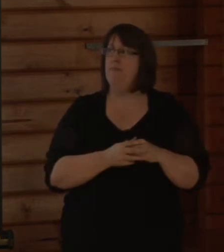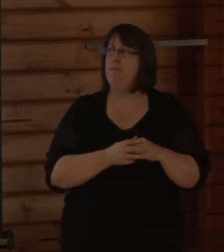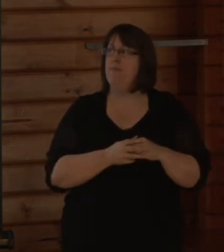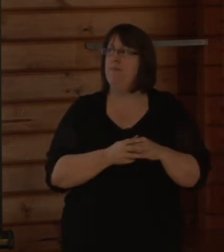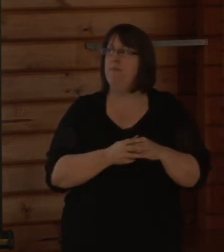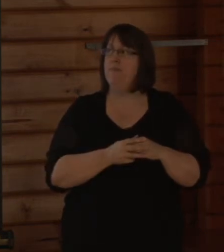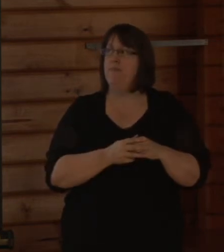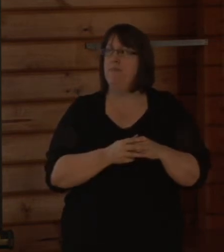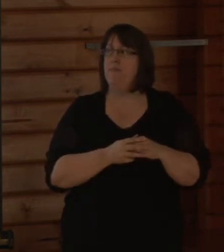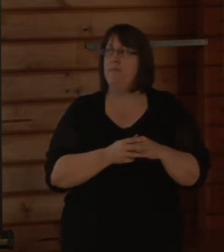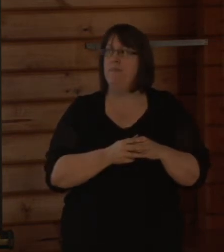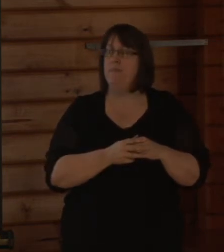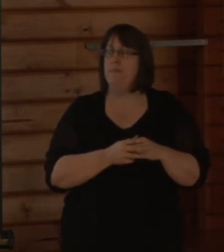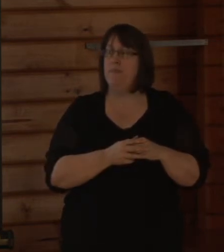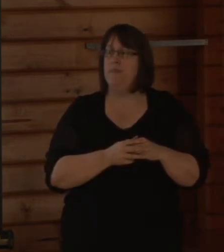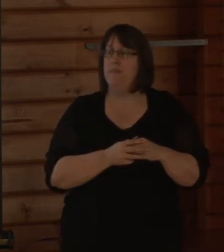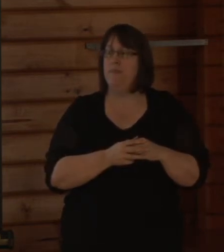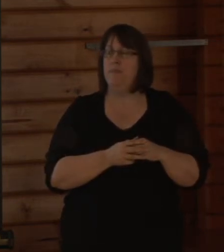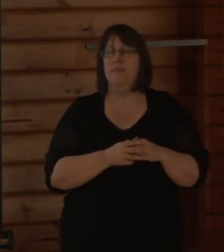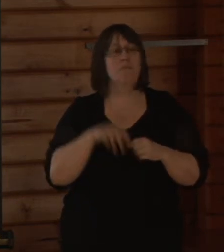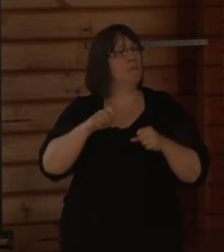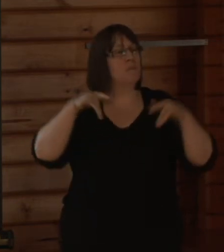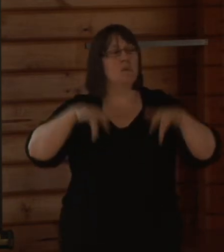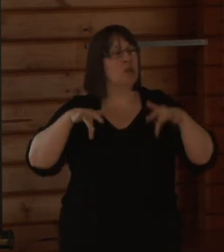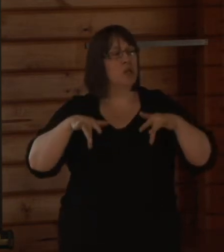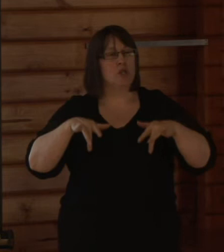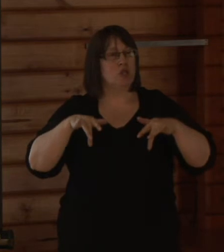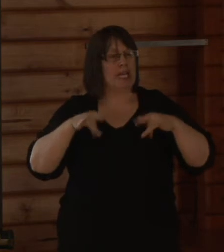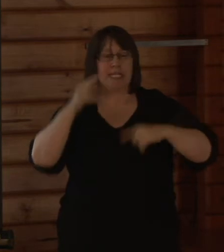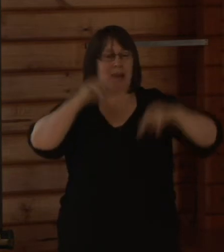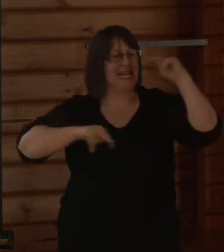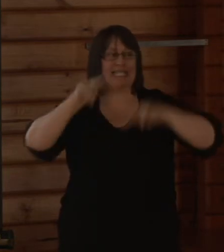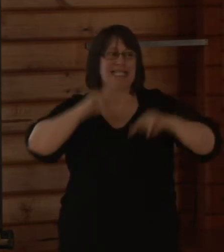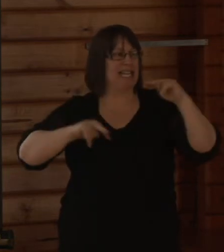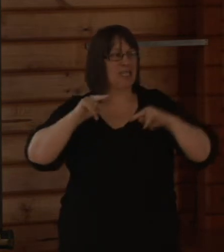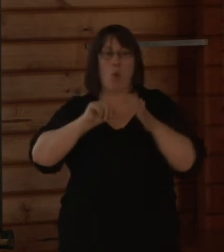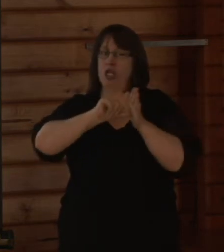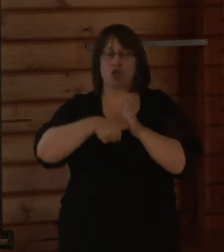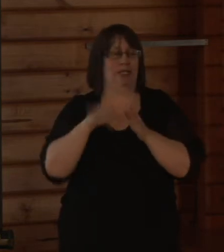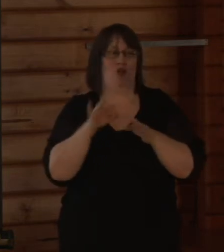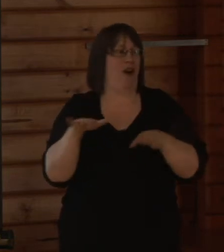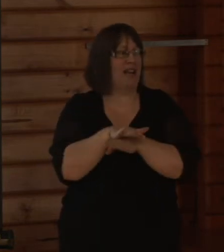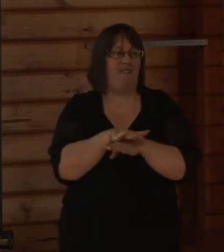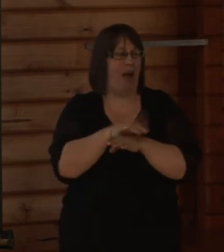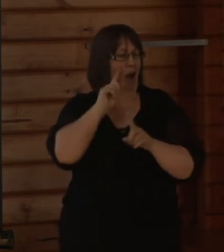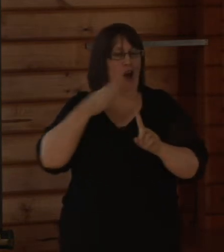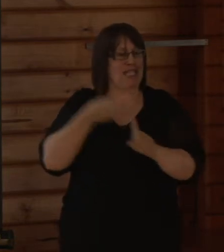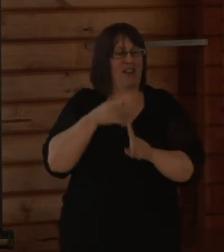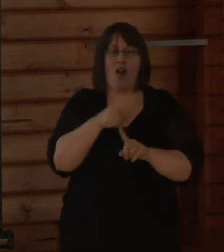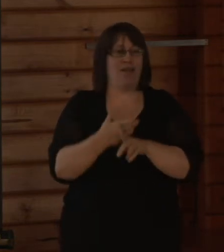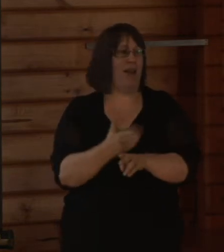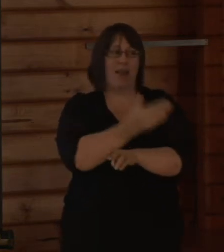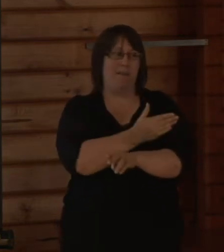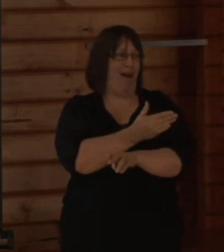been assessed or insurance identified for.